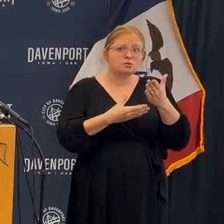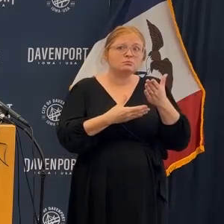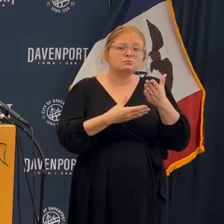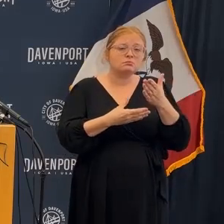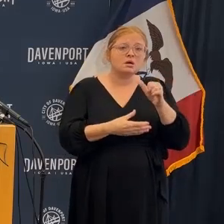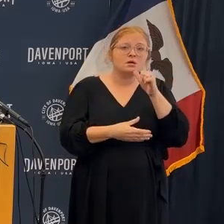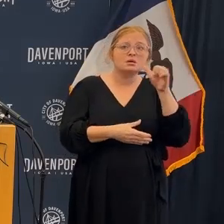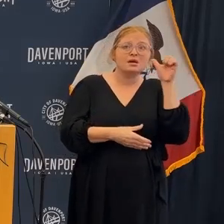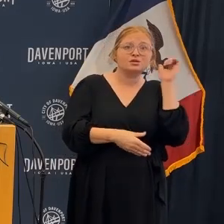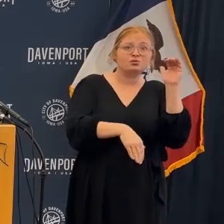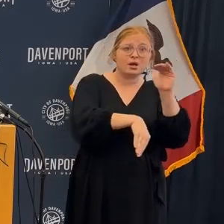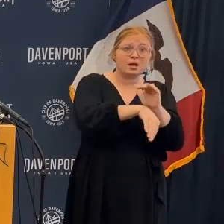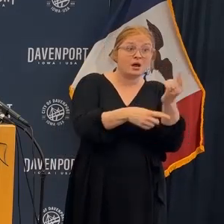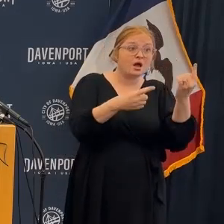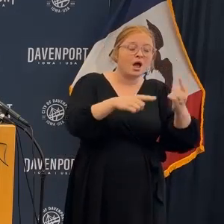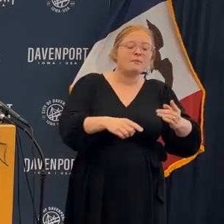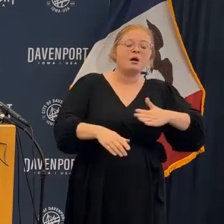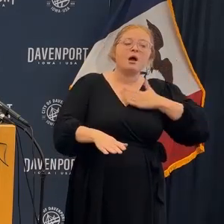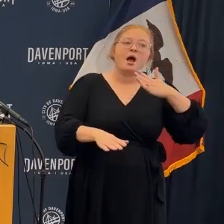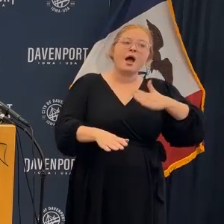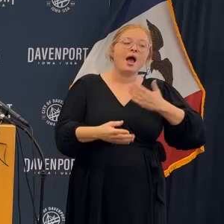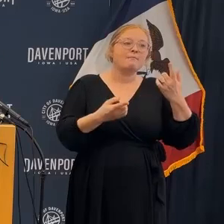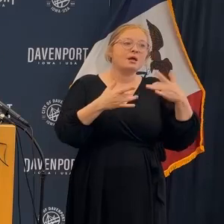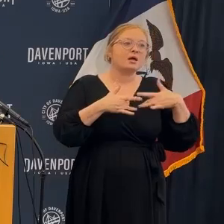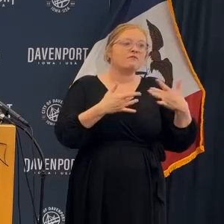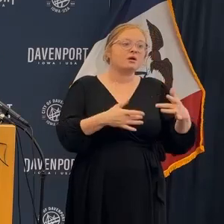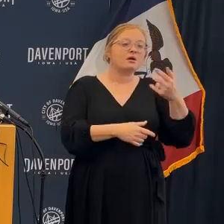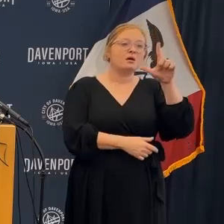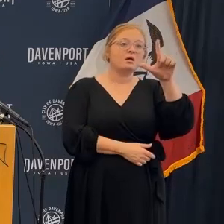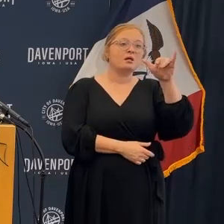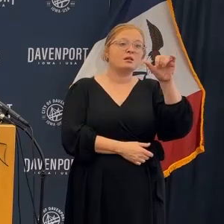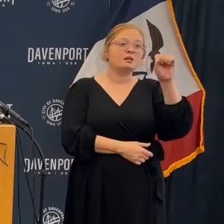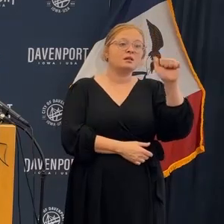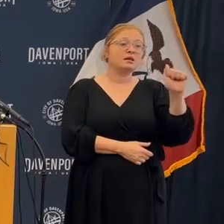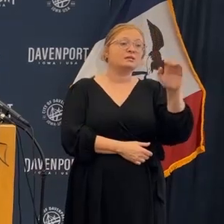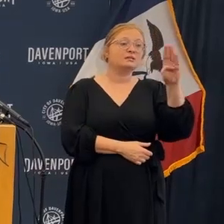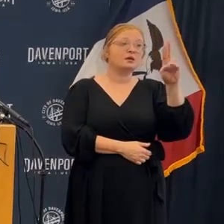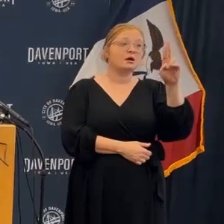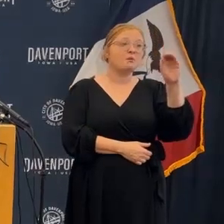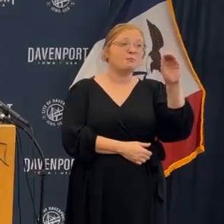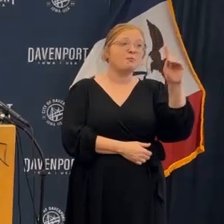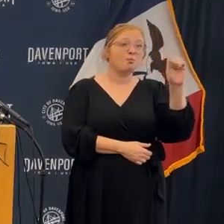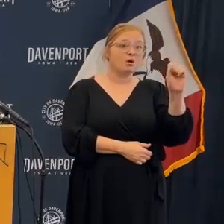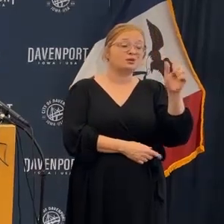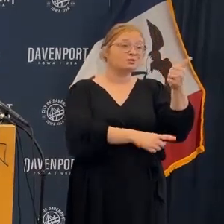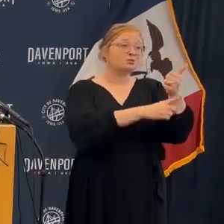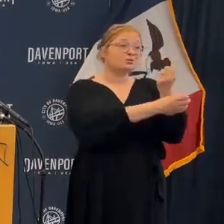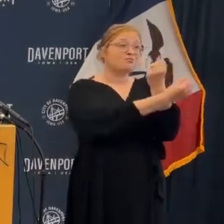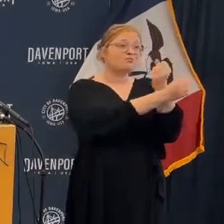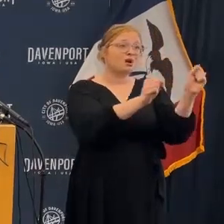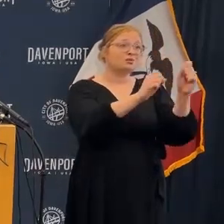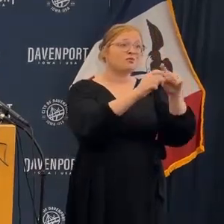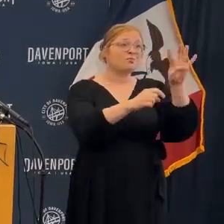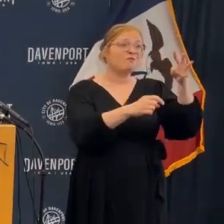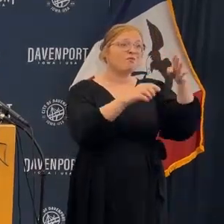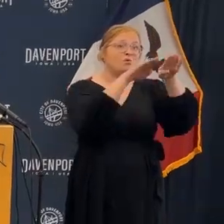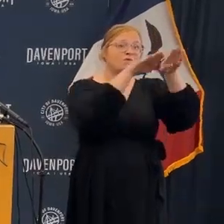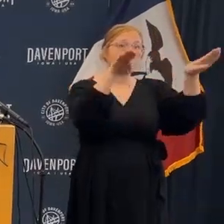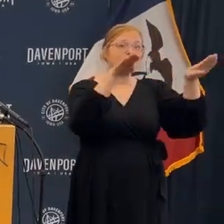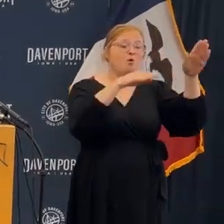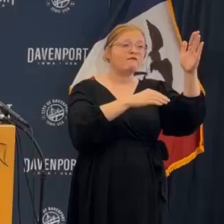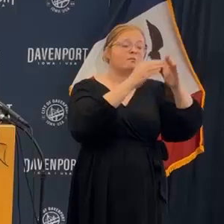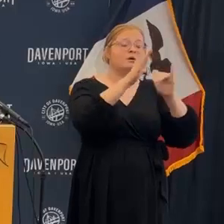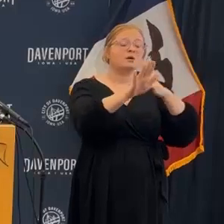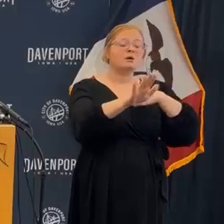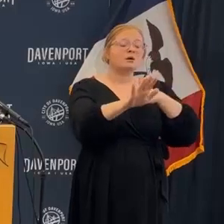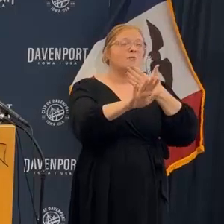a very happy event. Ms. Lisa Brooks was rescued from the fourth store, fourth story of the building. I am so